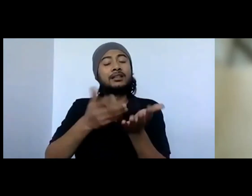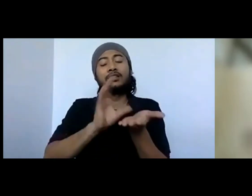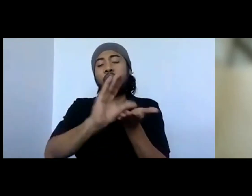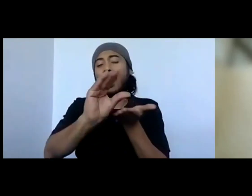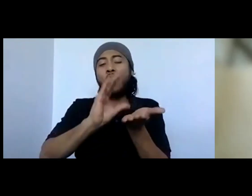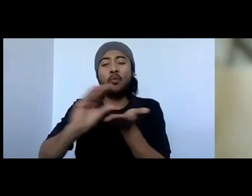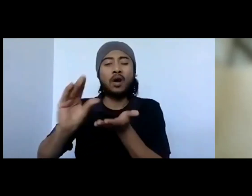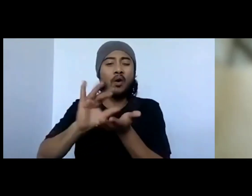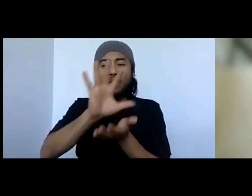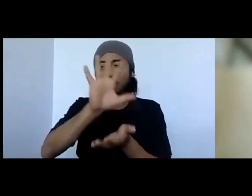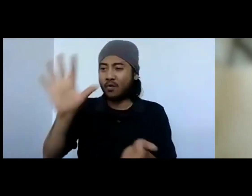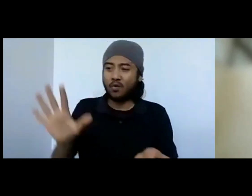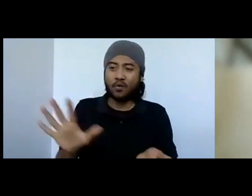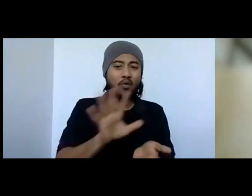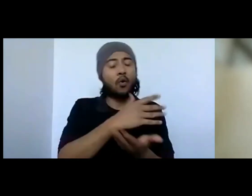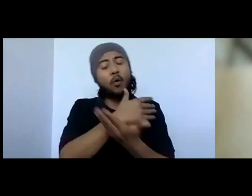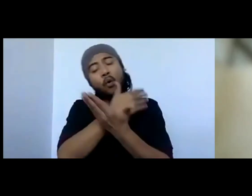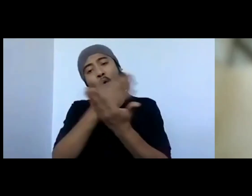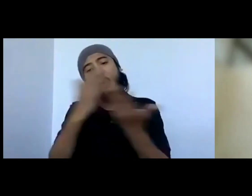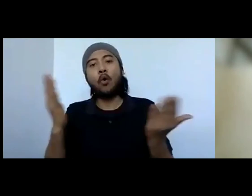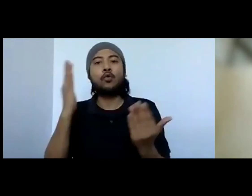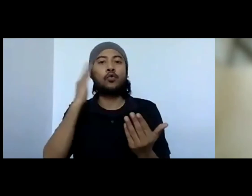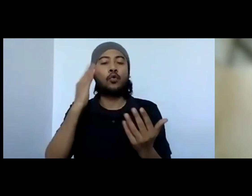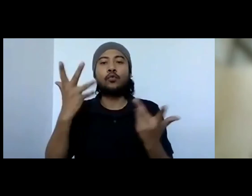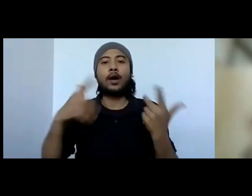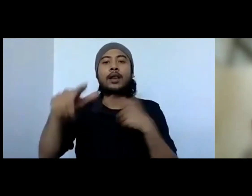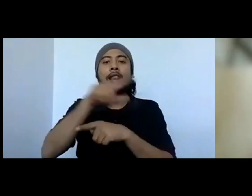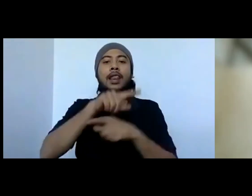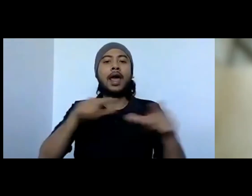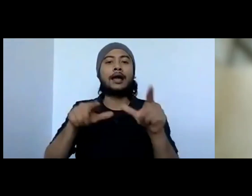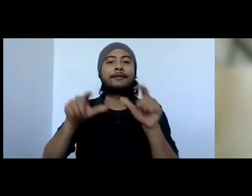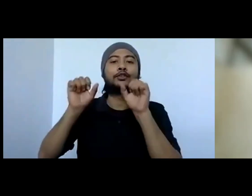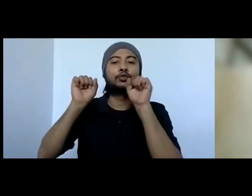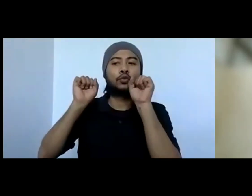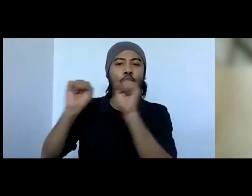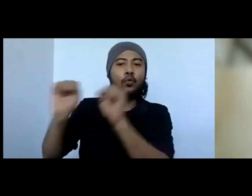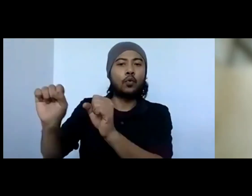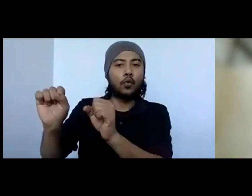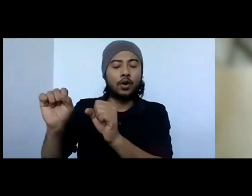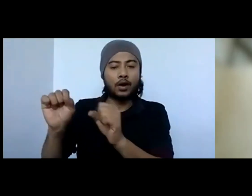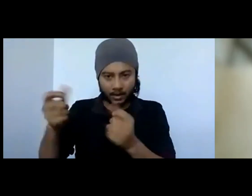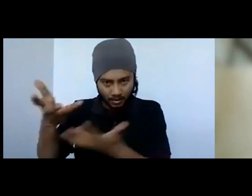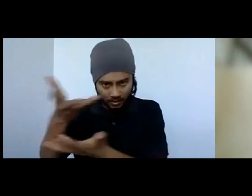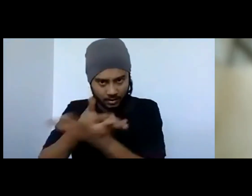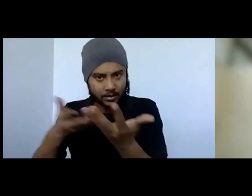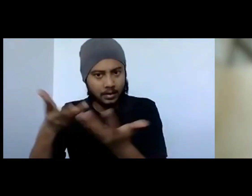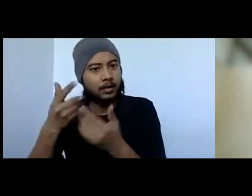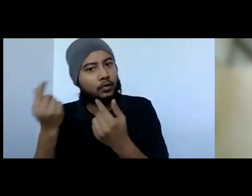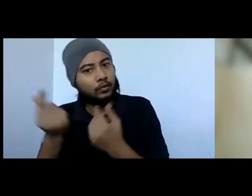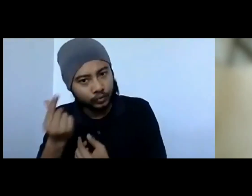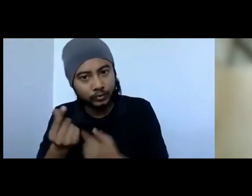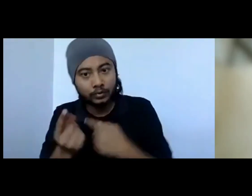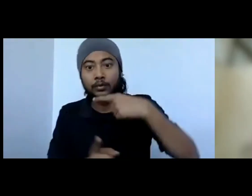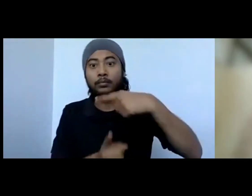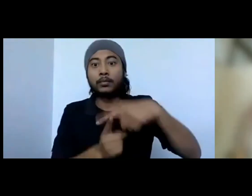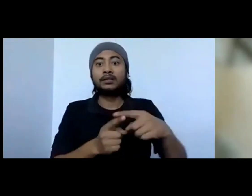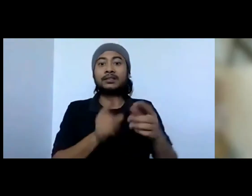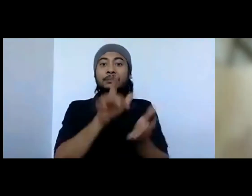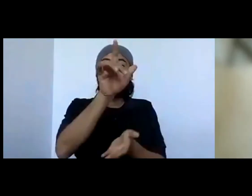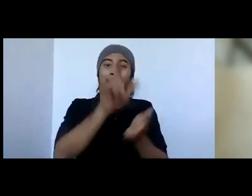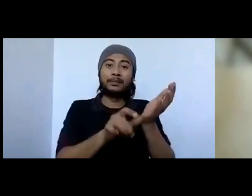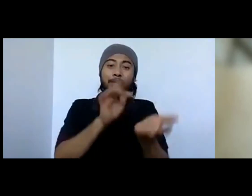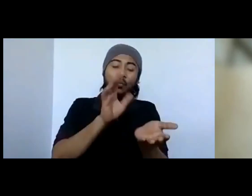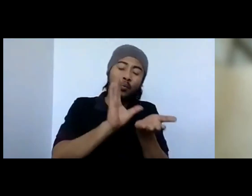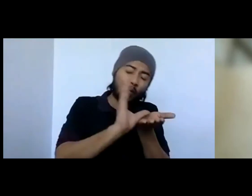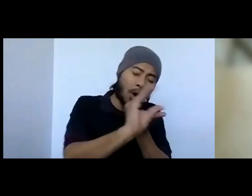speaks into the local language, and it engages consumer right, you know, from the grassroot. And then